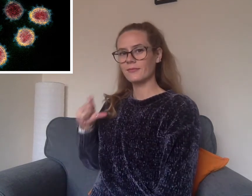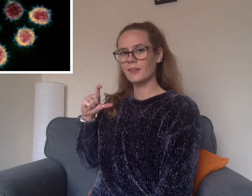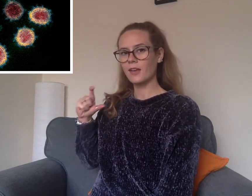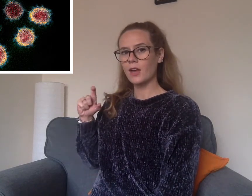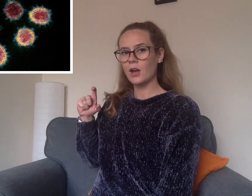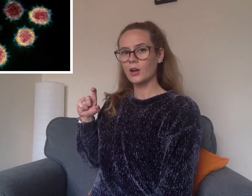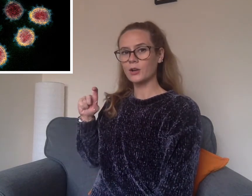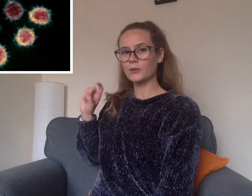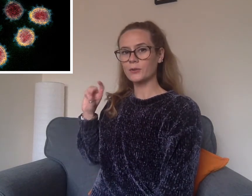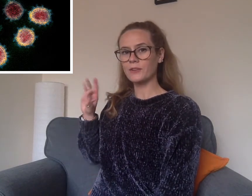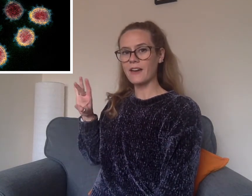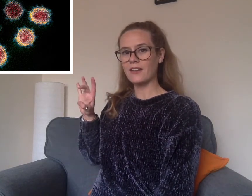Coronavirus.